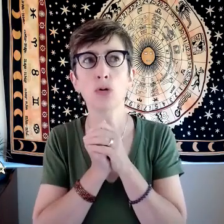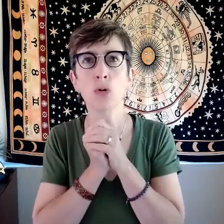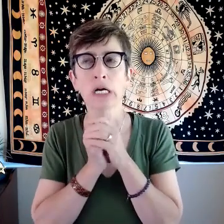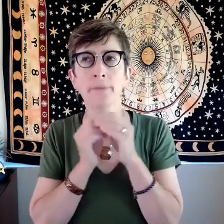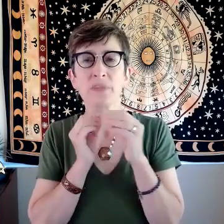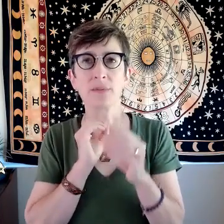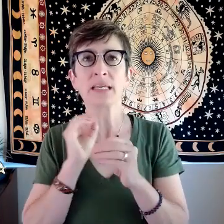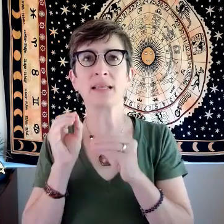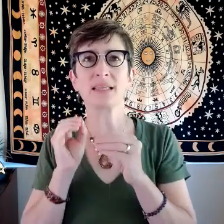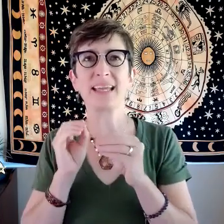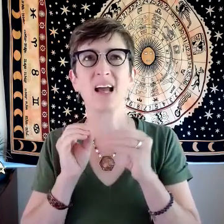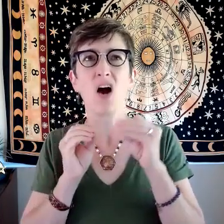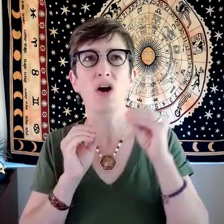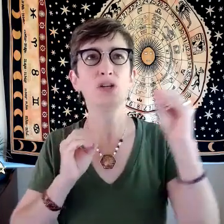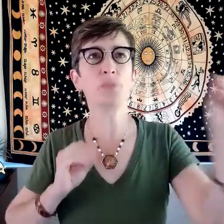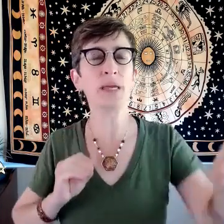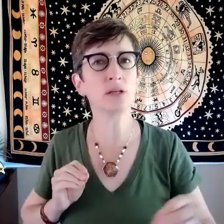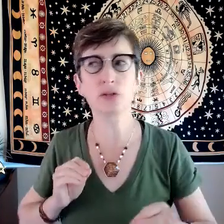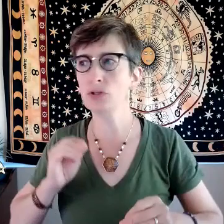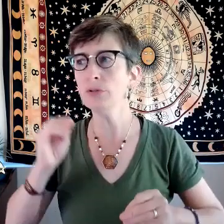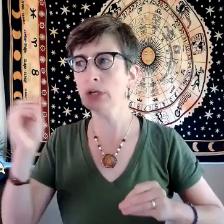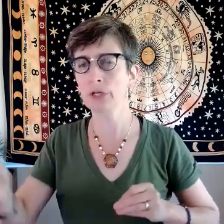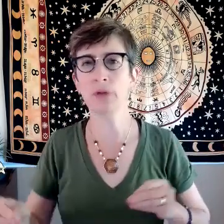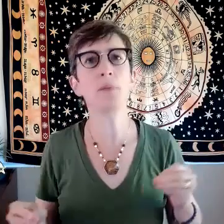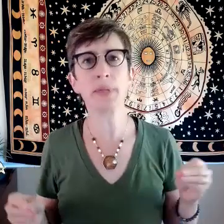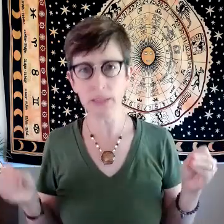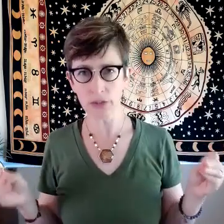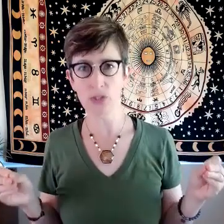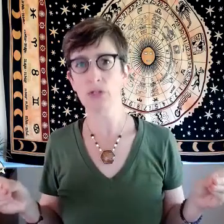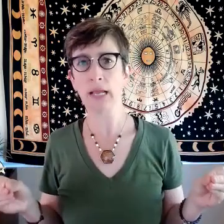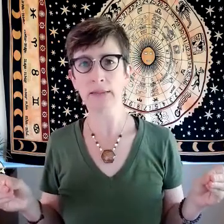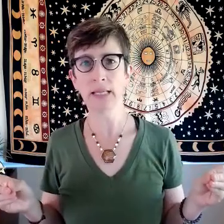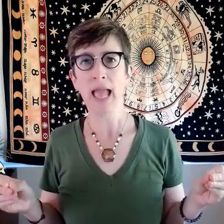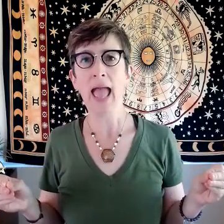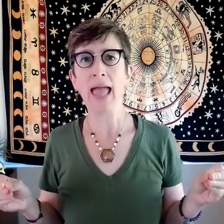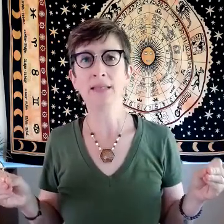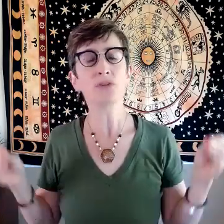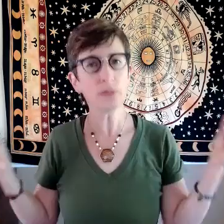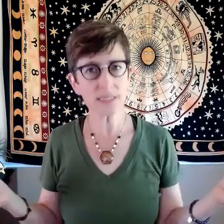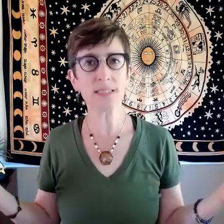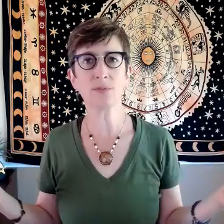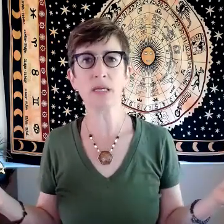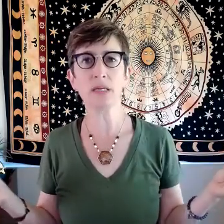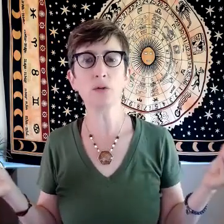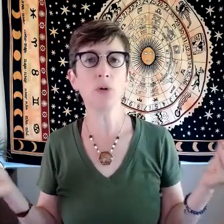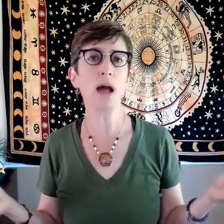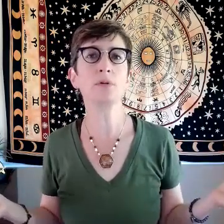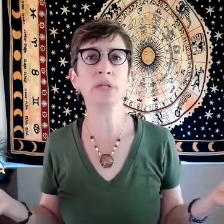something that's like are you being a good student are you not being a good student and if you're listening to me you probably